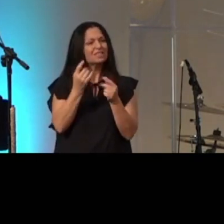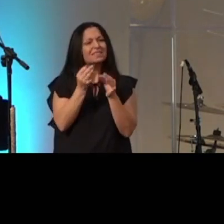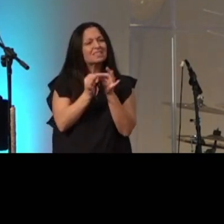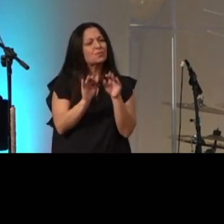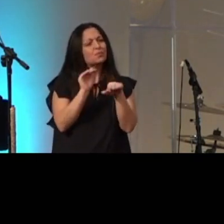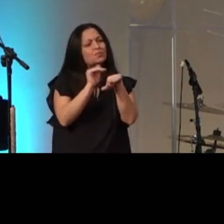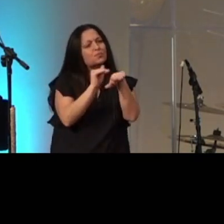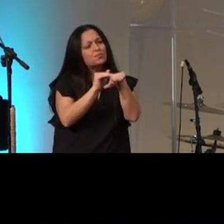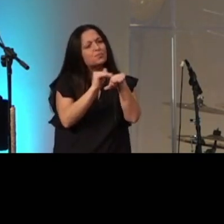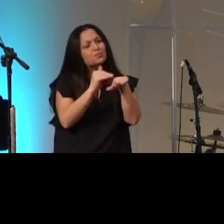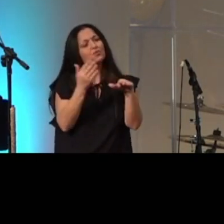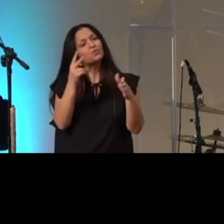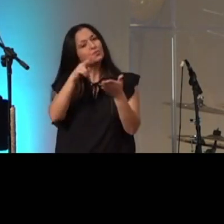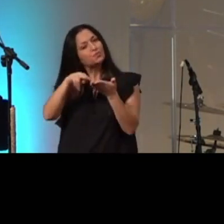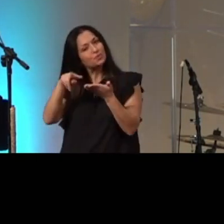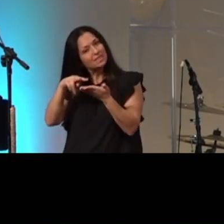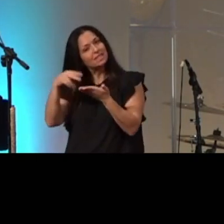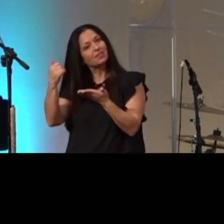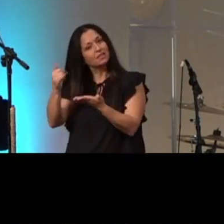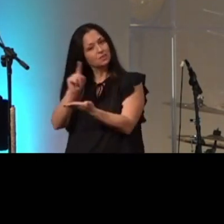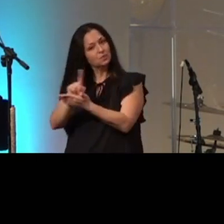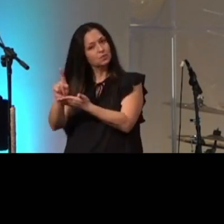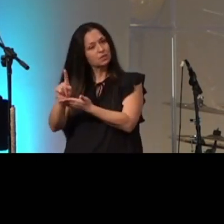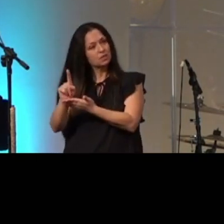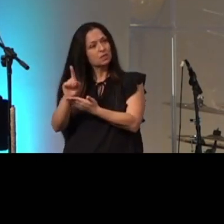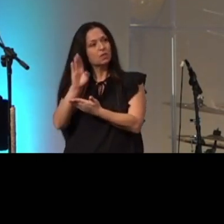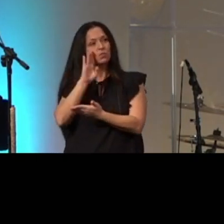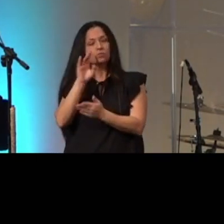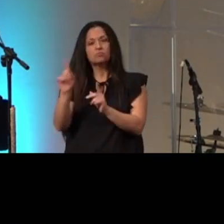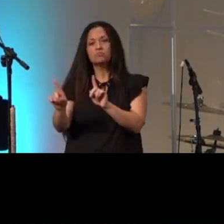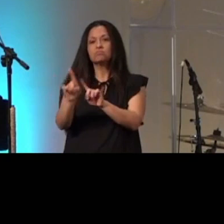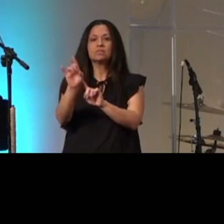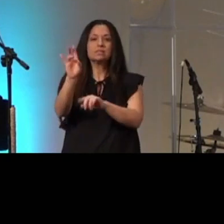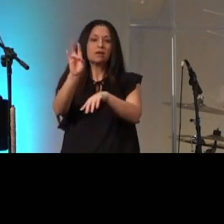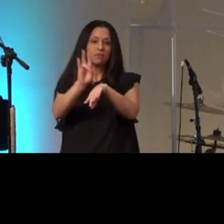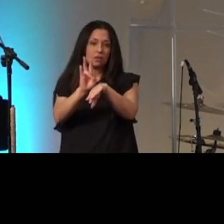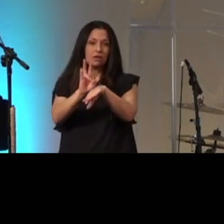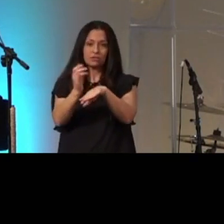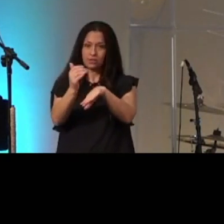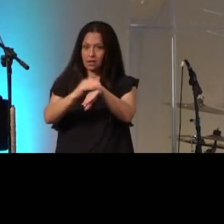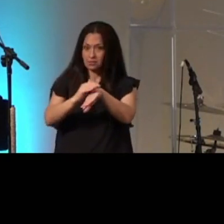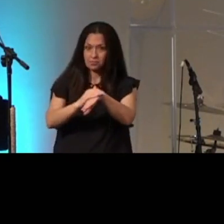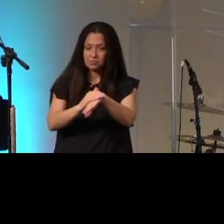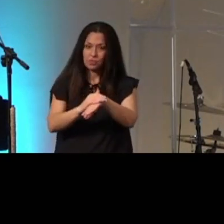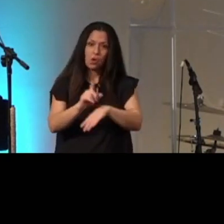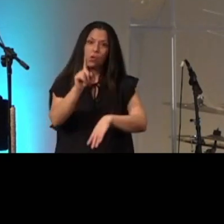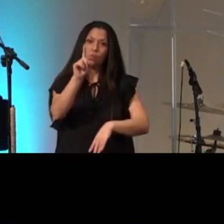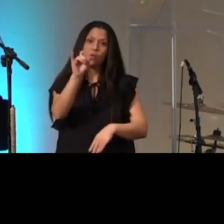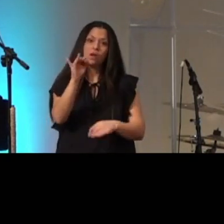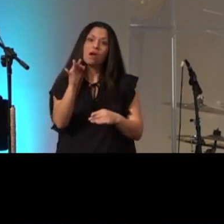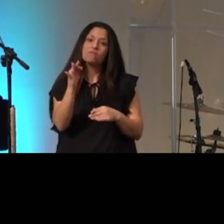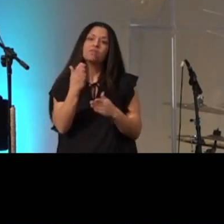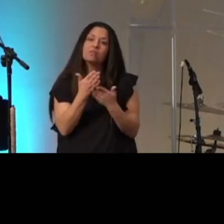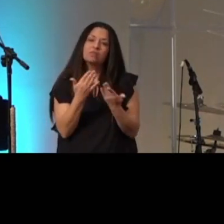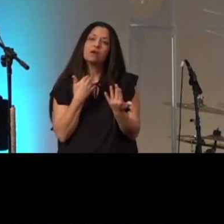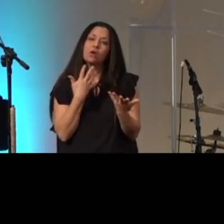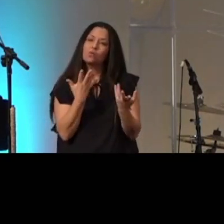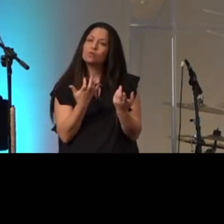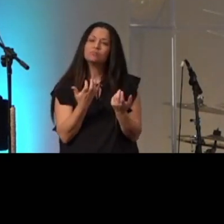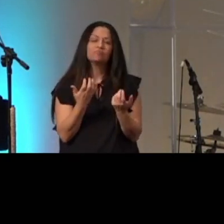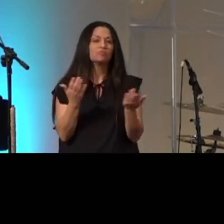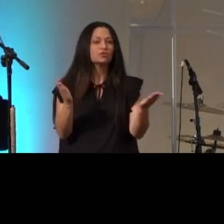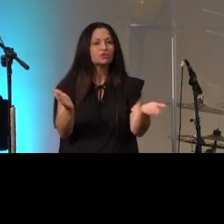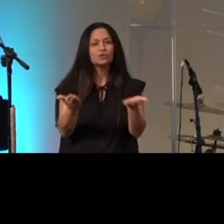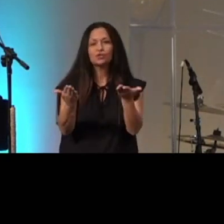for here's the reading this week it'll come out at seven o'clock tonight one of the steps that I would love to encourage